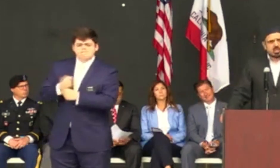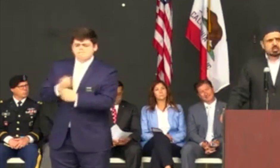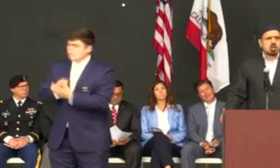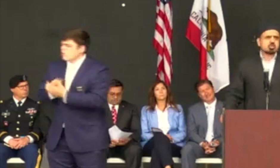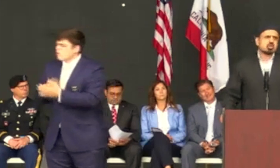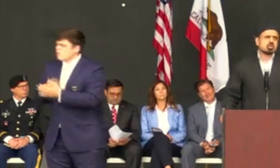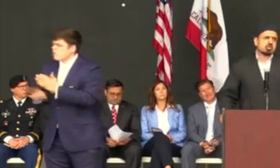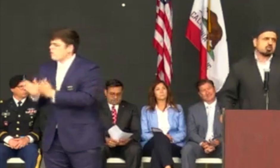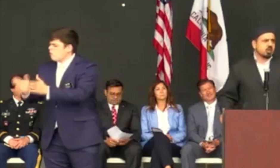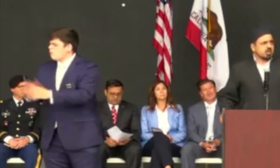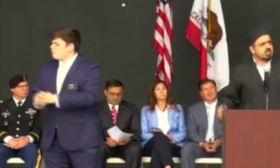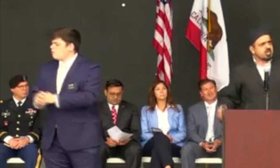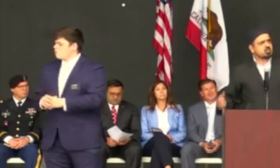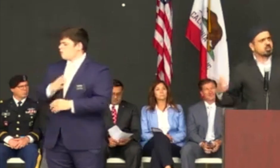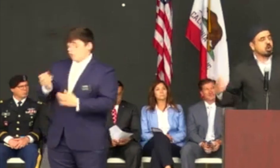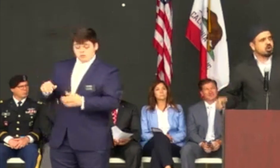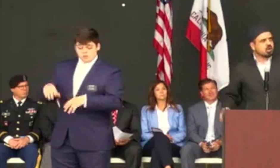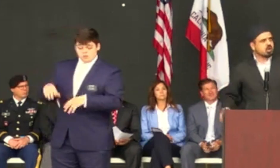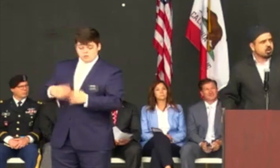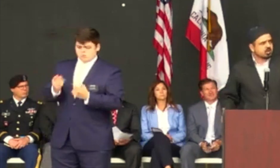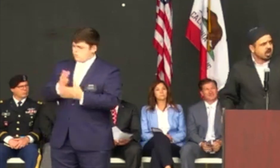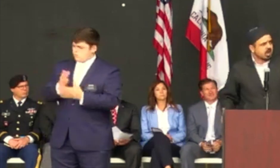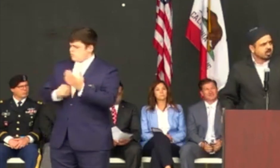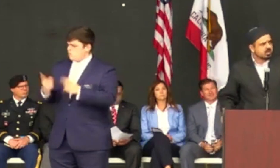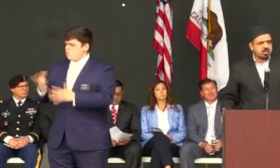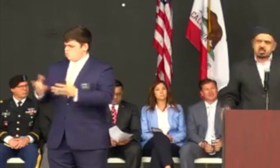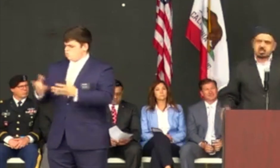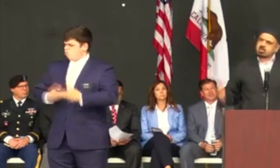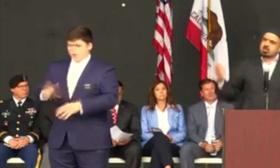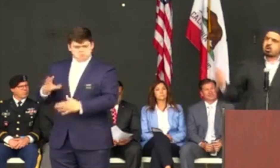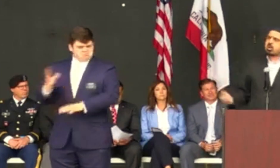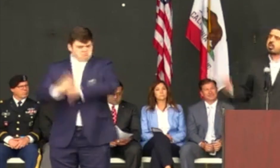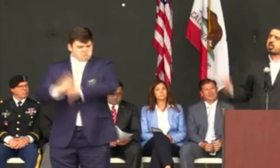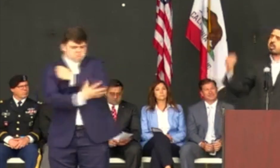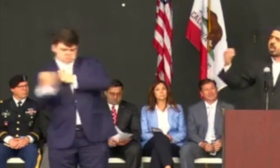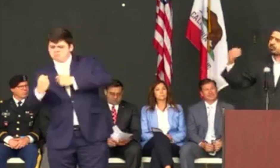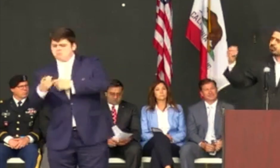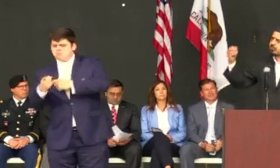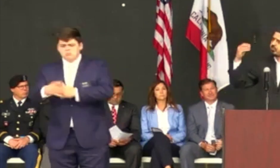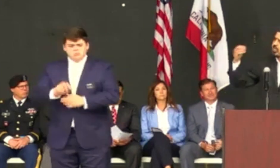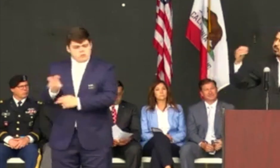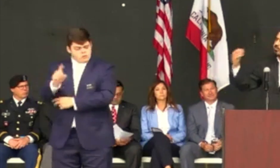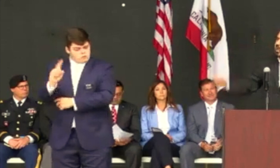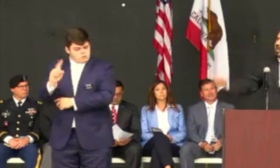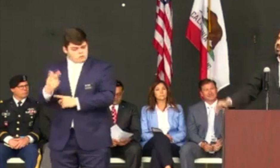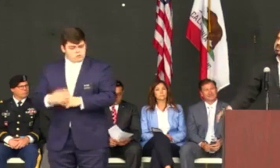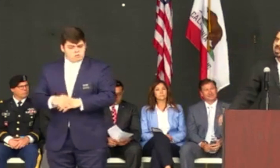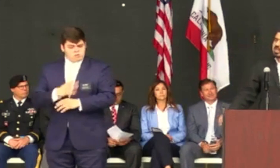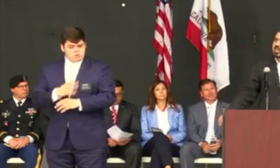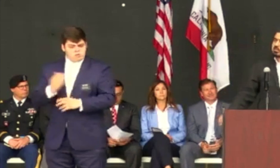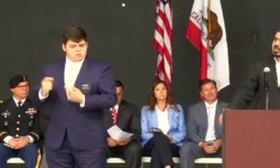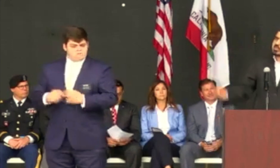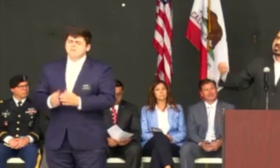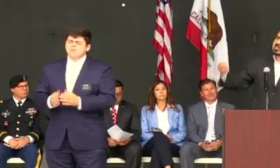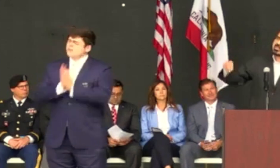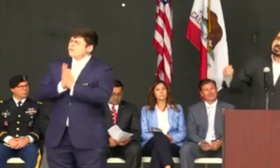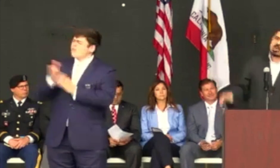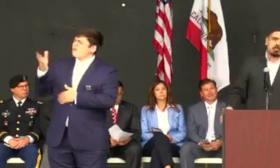searching for it. He starts calling upon God. He said, dear Lord, you have to let me find this snake, because this is the bread and butter